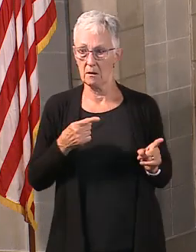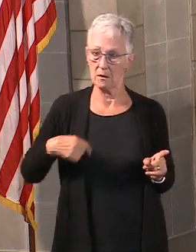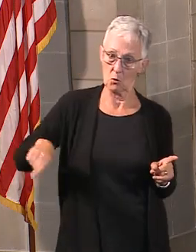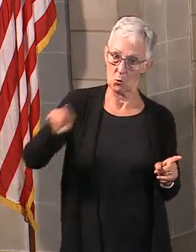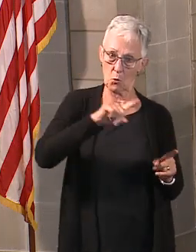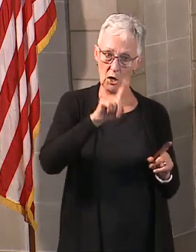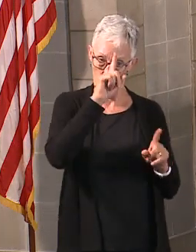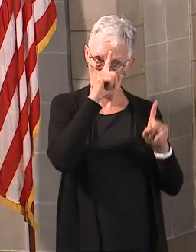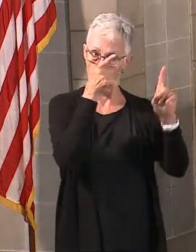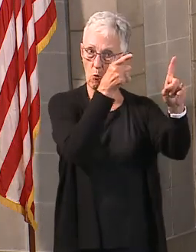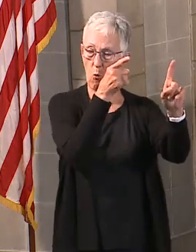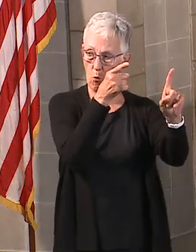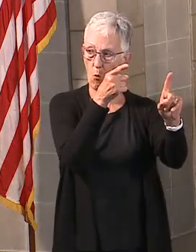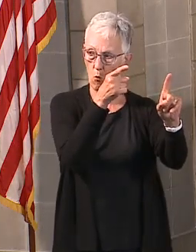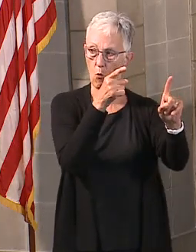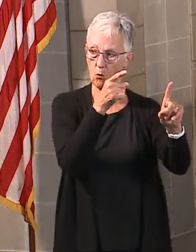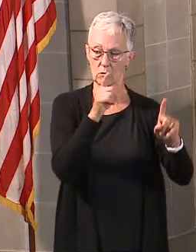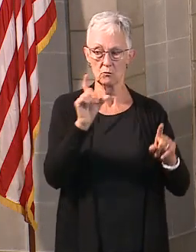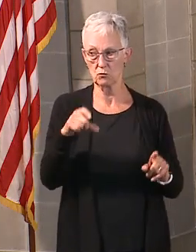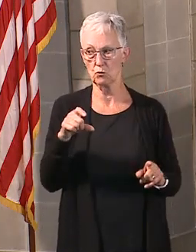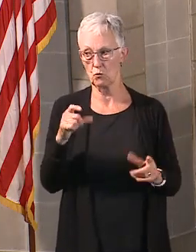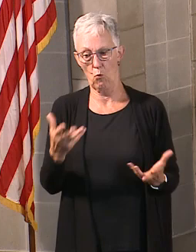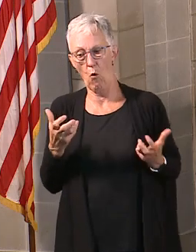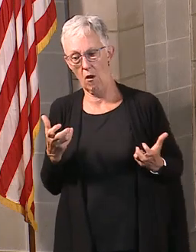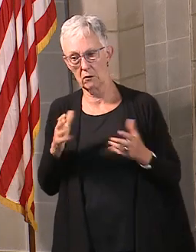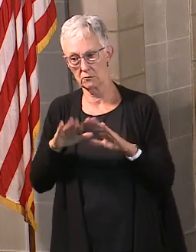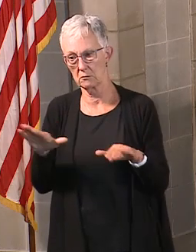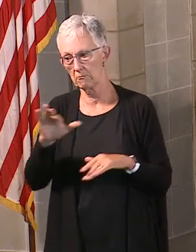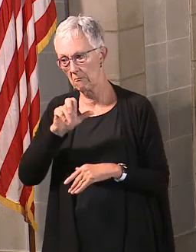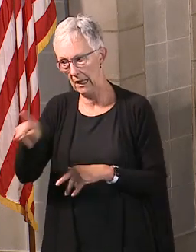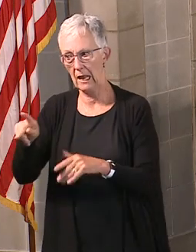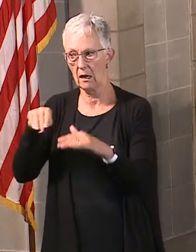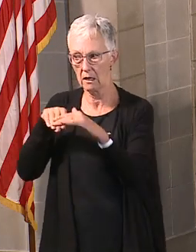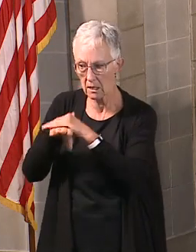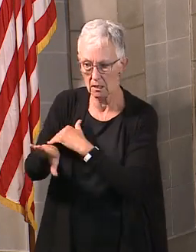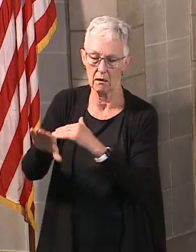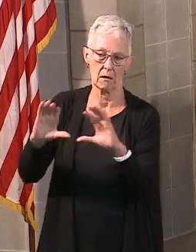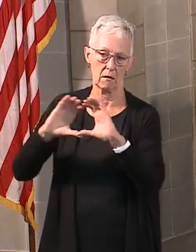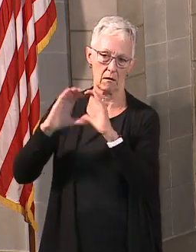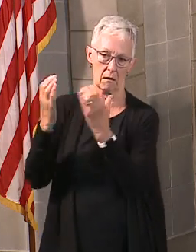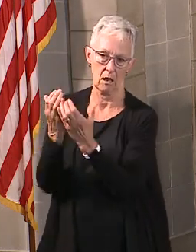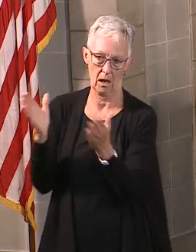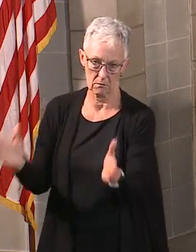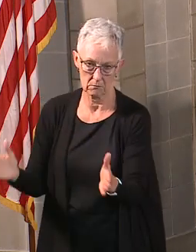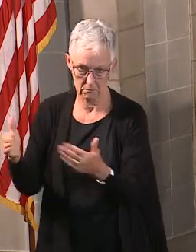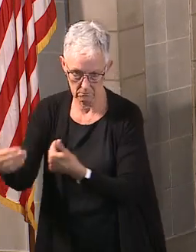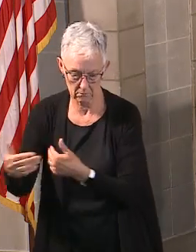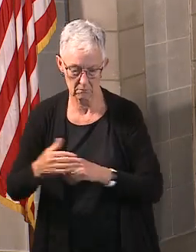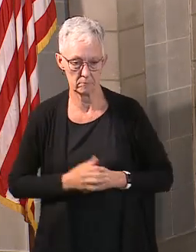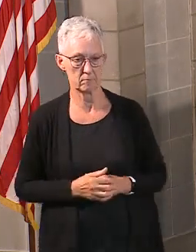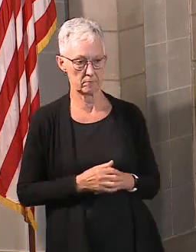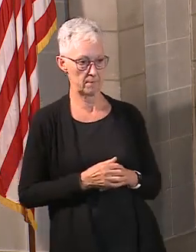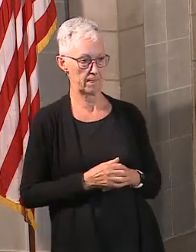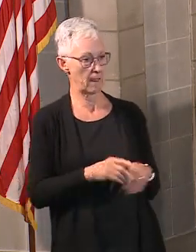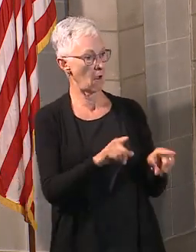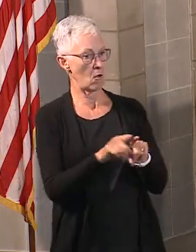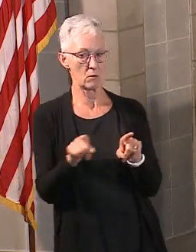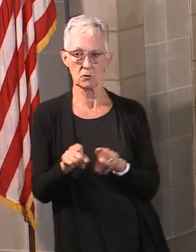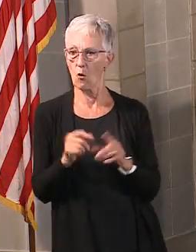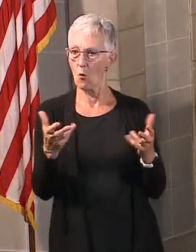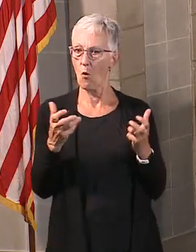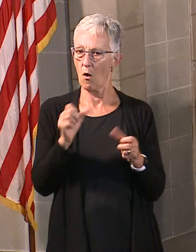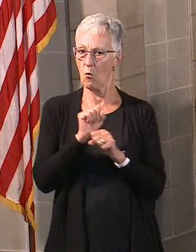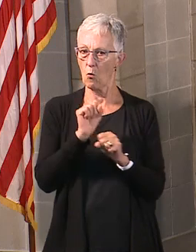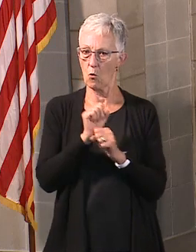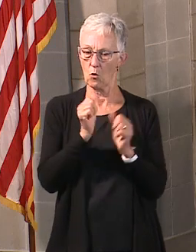are going back into the classrooms this fall. So that's a very important point. And, of course, we also want to make sure we're working with our teachers as well,